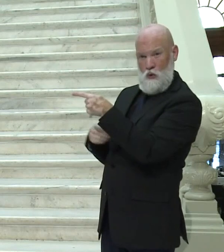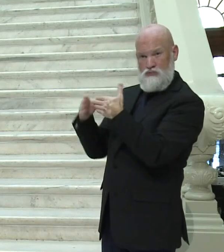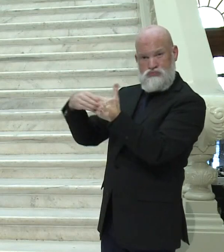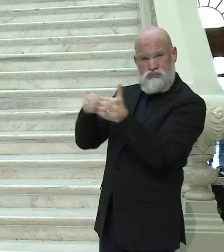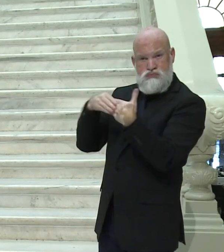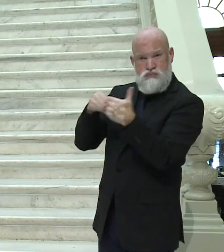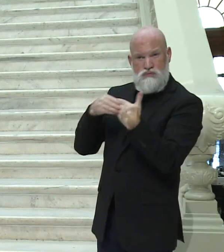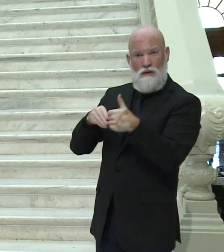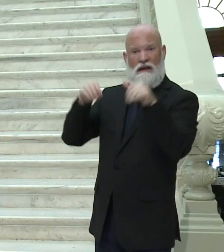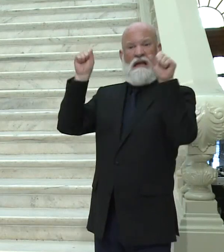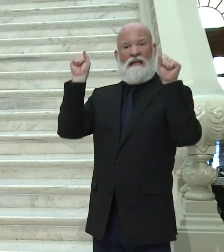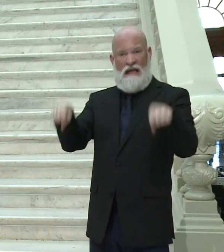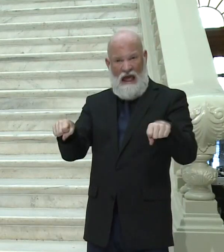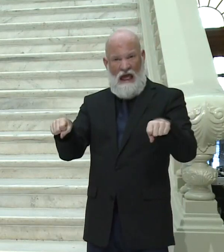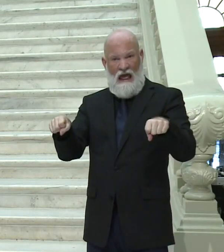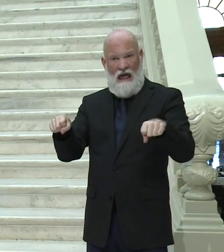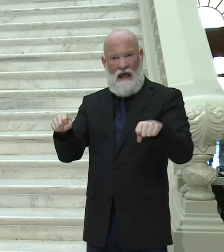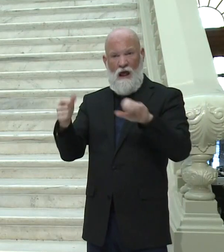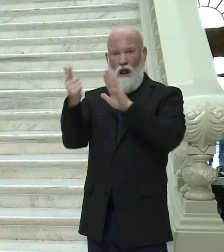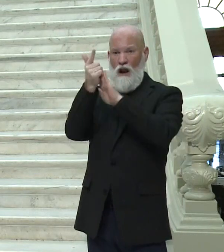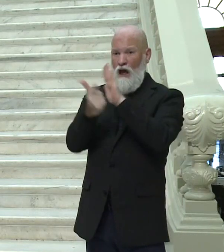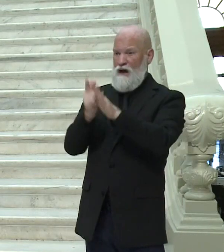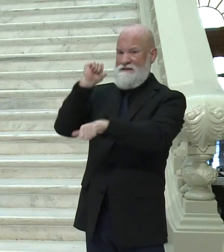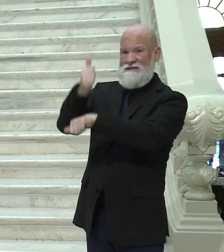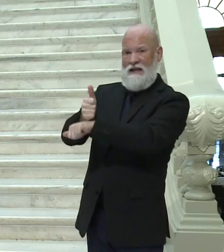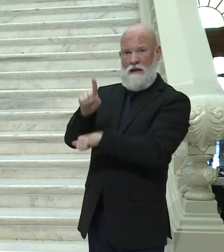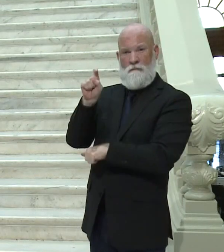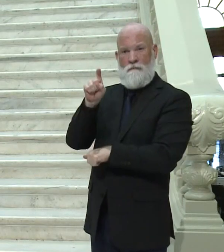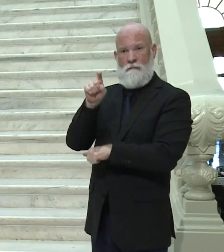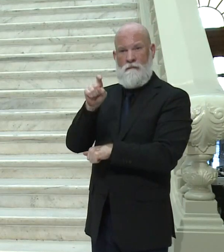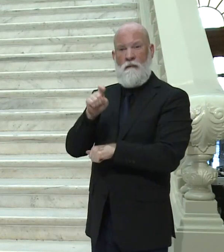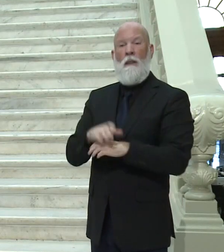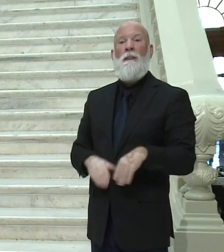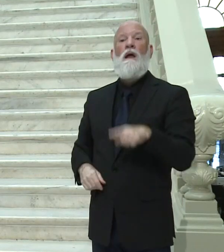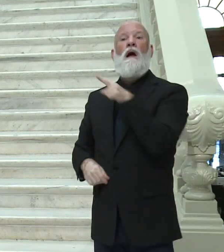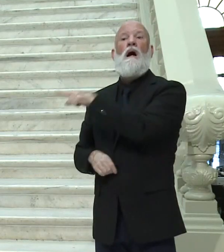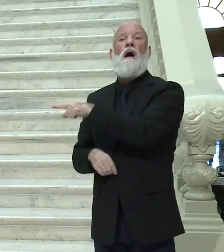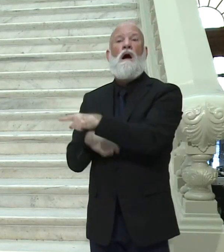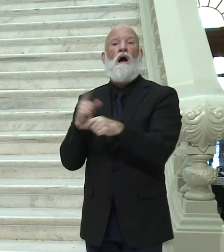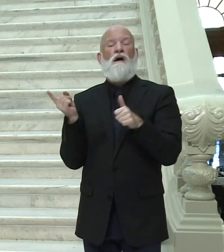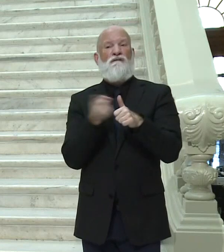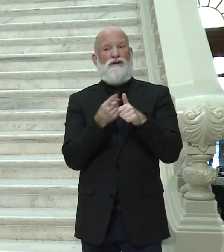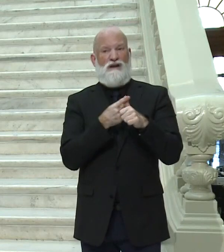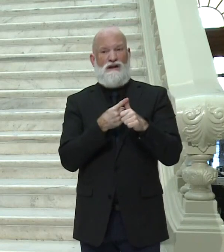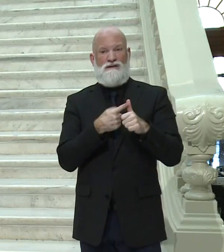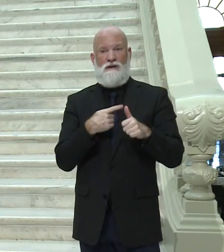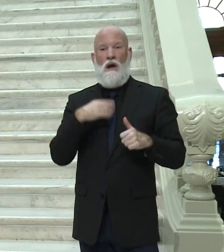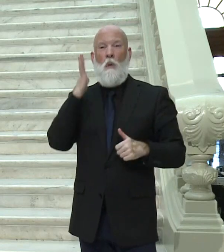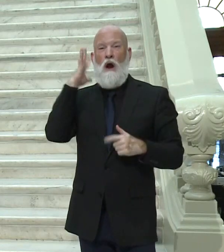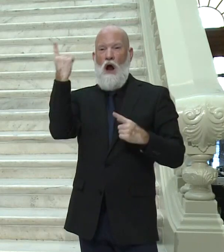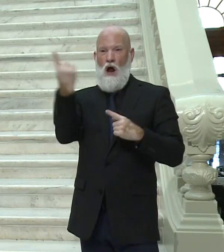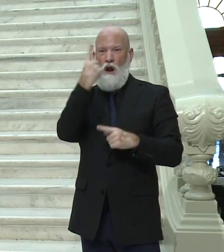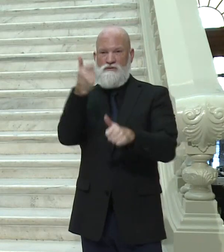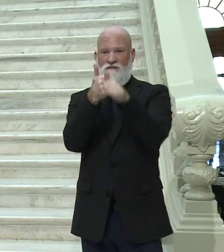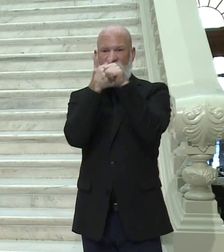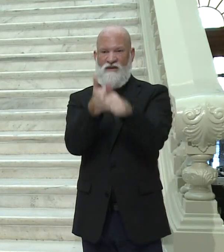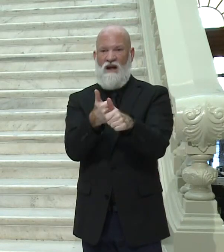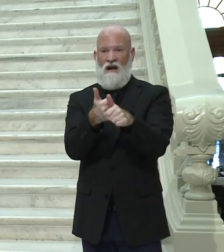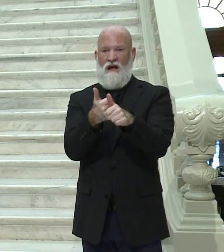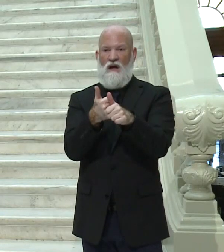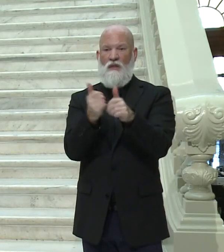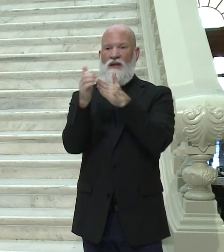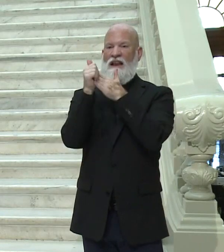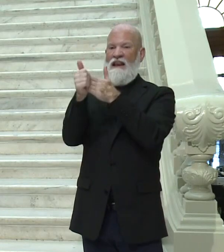all, I can tell you what I've told people for months now is that I'll continue to listen to the guidance of Dr. Kathleen Toomey and her team